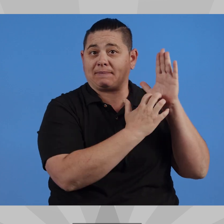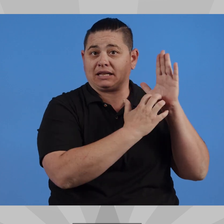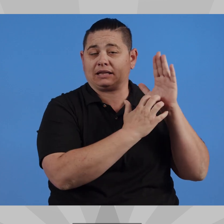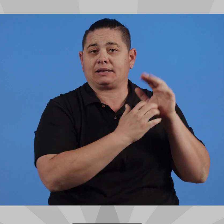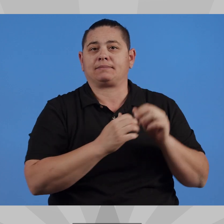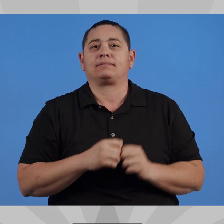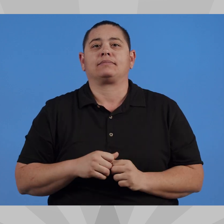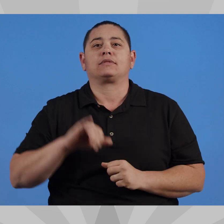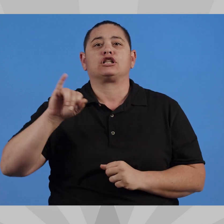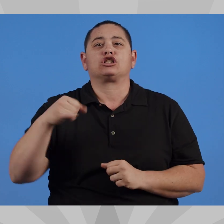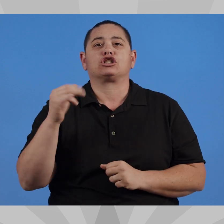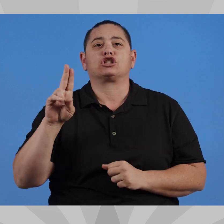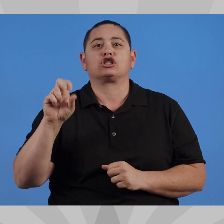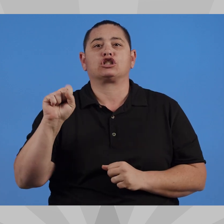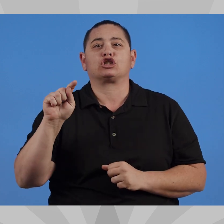Statement